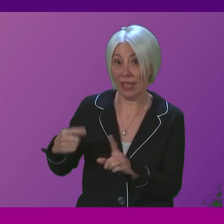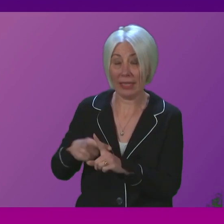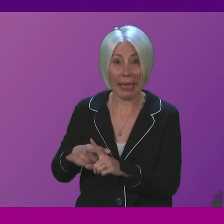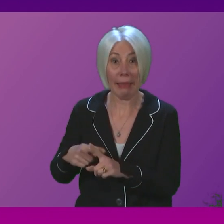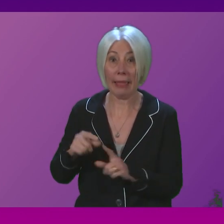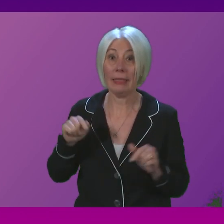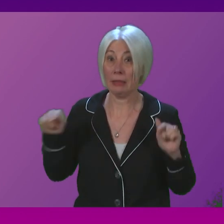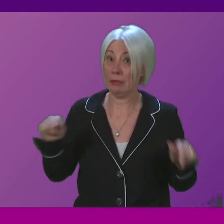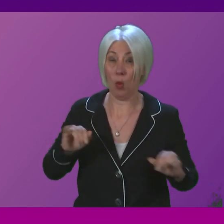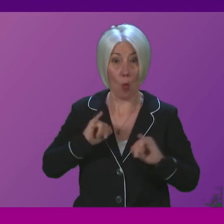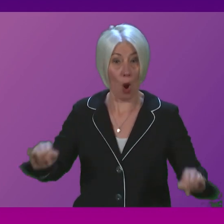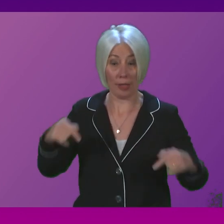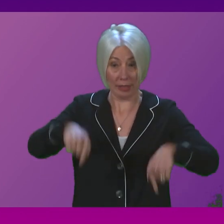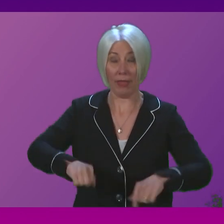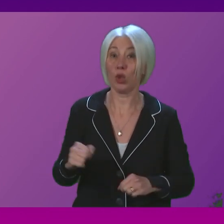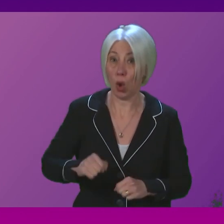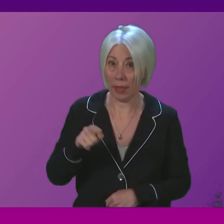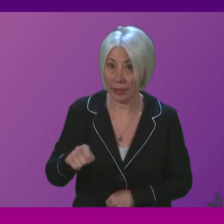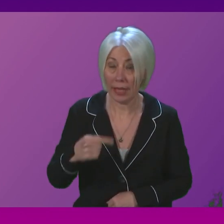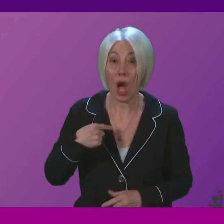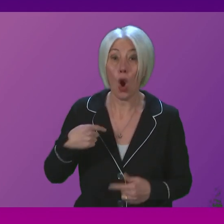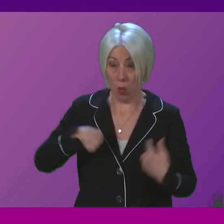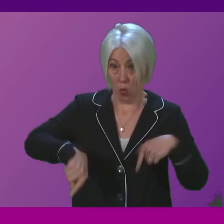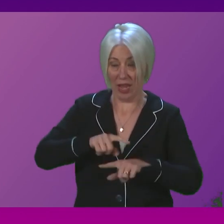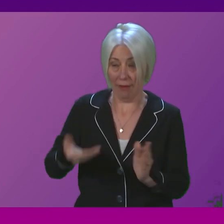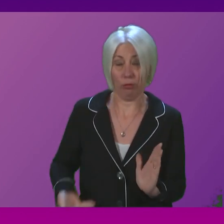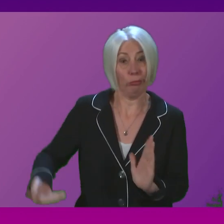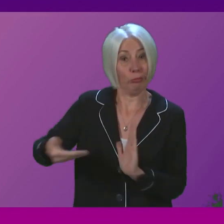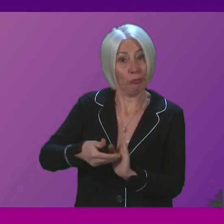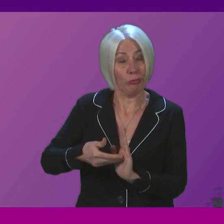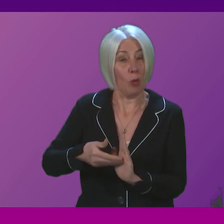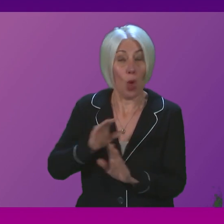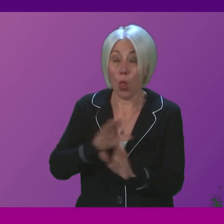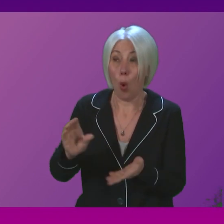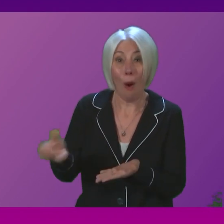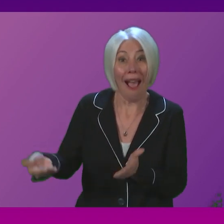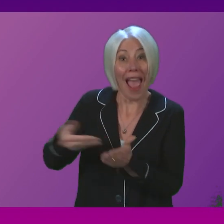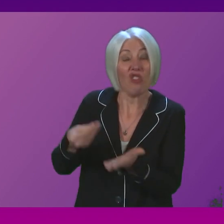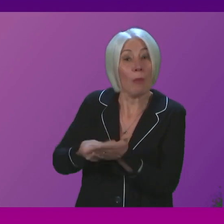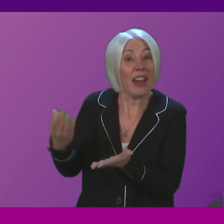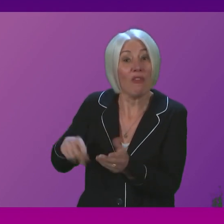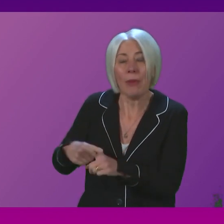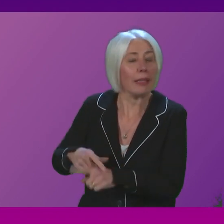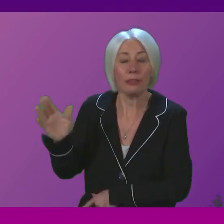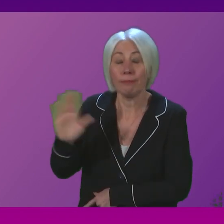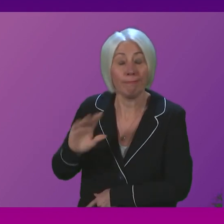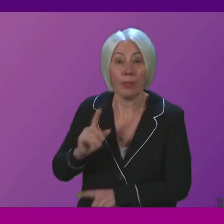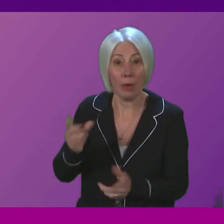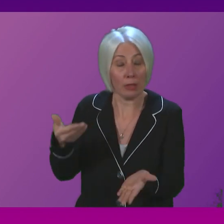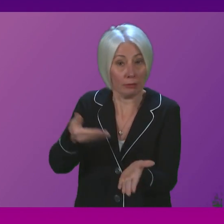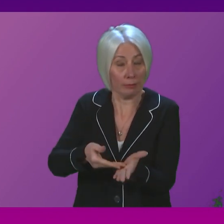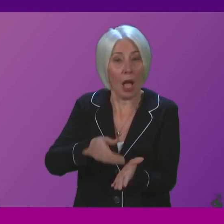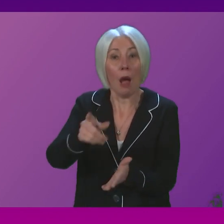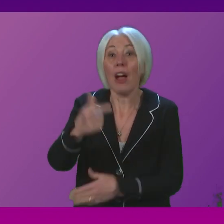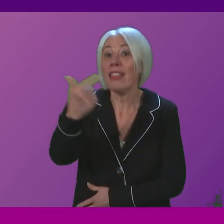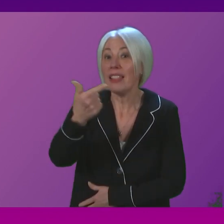that without any additional resources from the Westminster Government. Instead of that, we face on 17 November